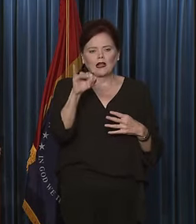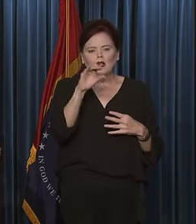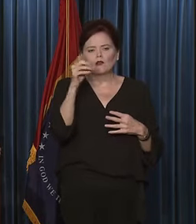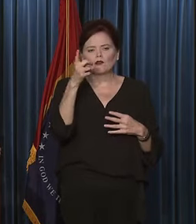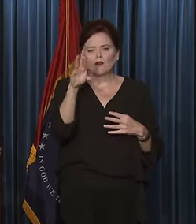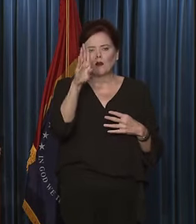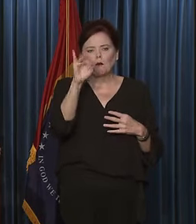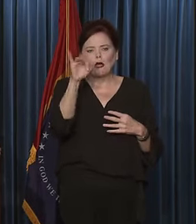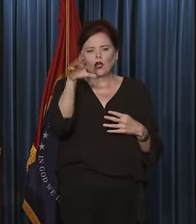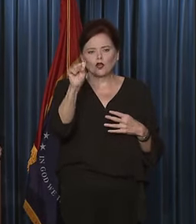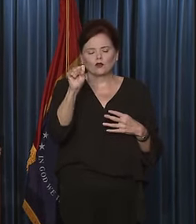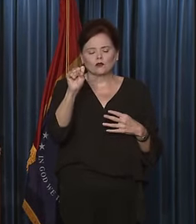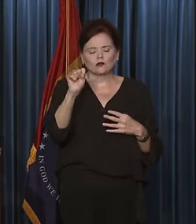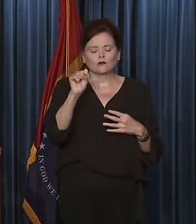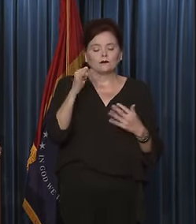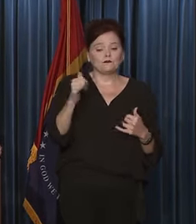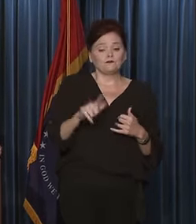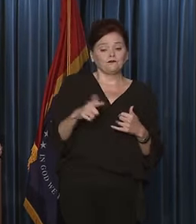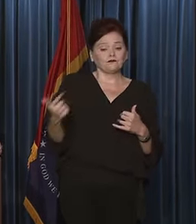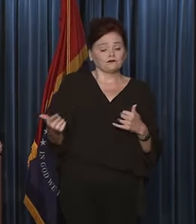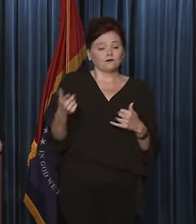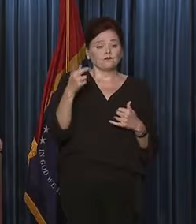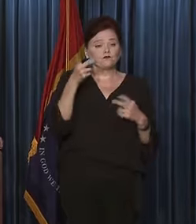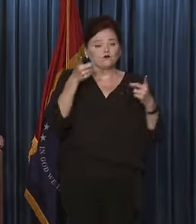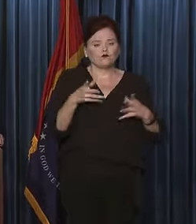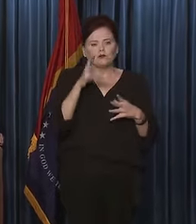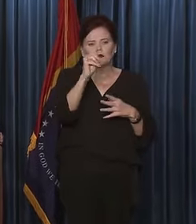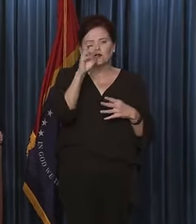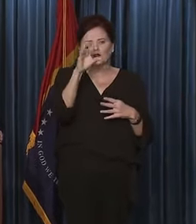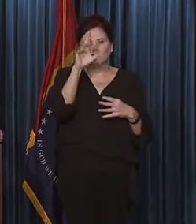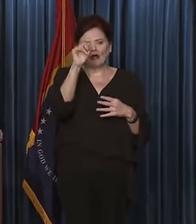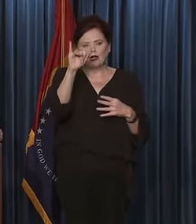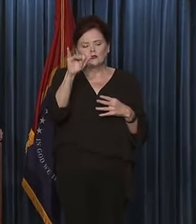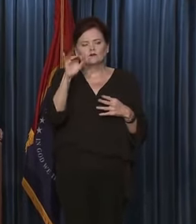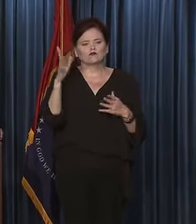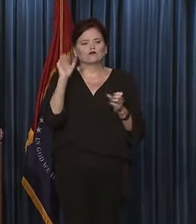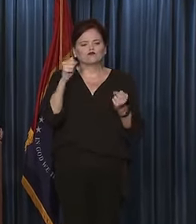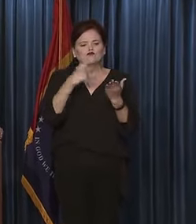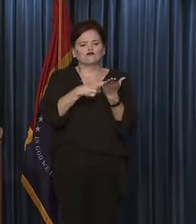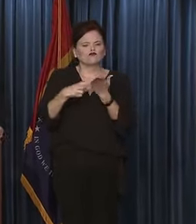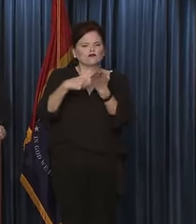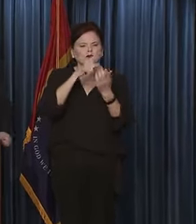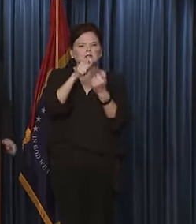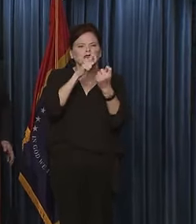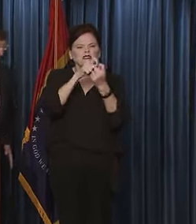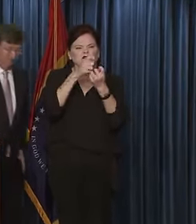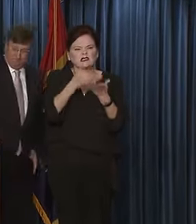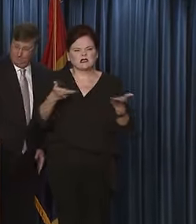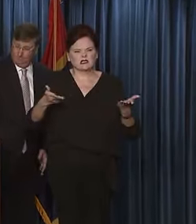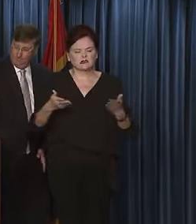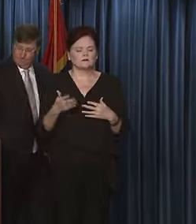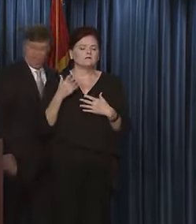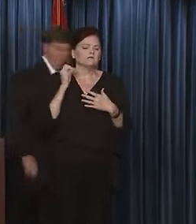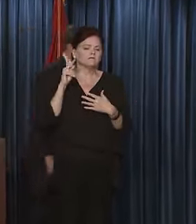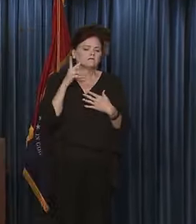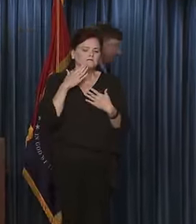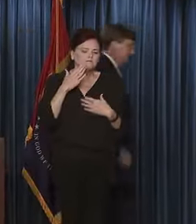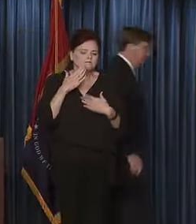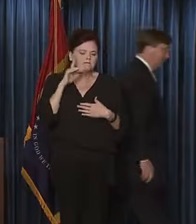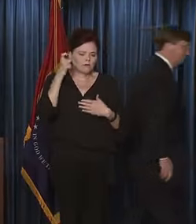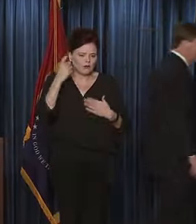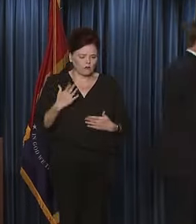Byers for being here. I'll turn it over to Director McCraney first so he can talk about some of the specifics. Director McCraney. Thank you, Governor.